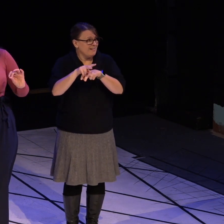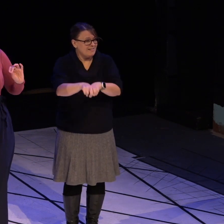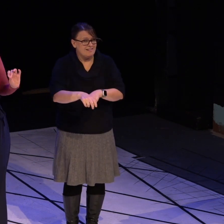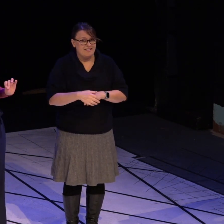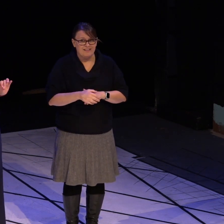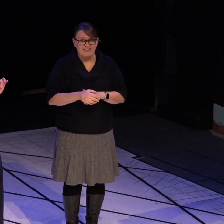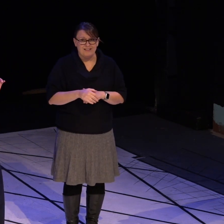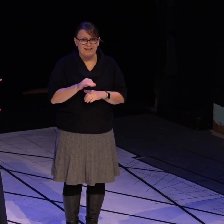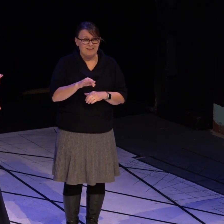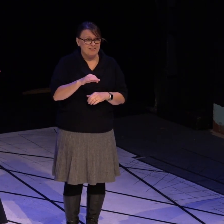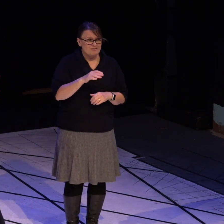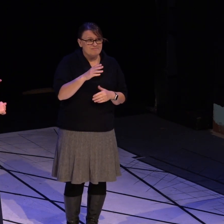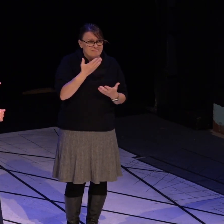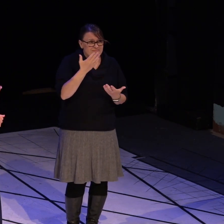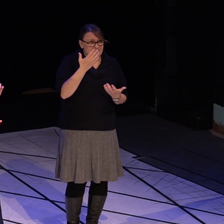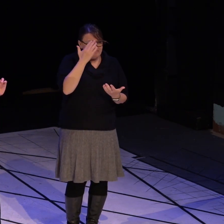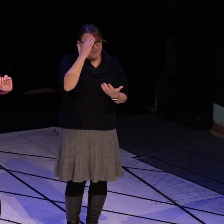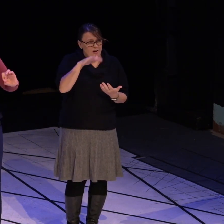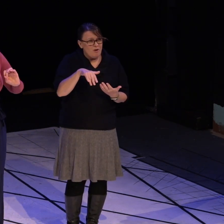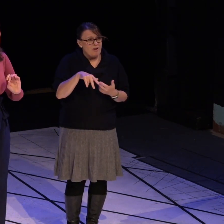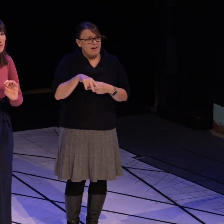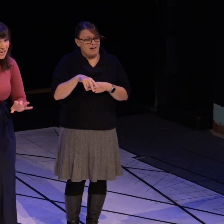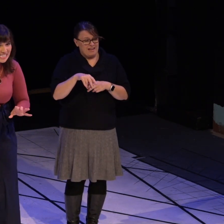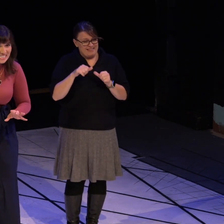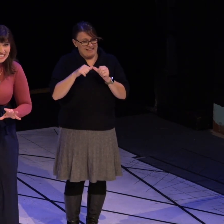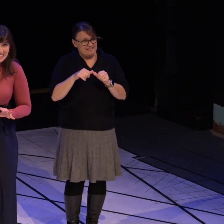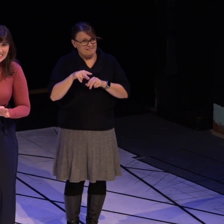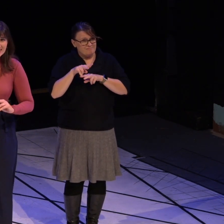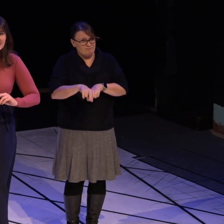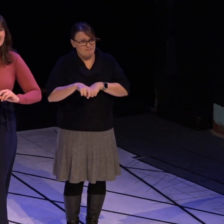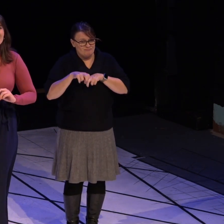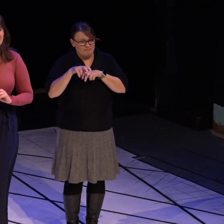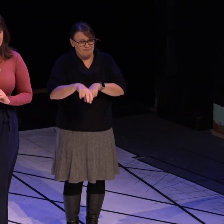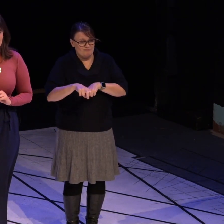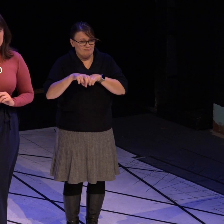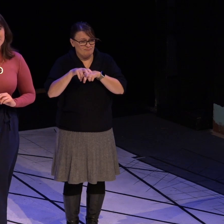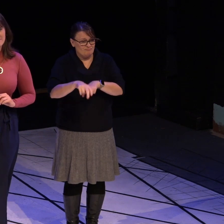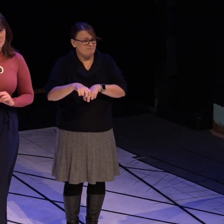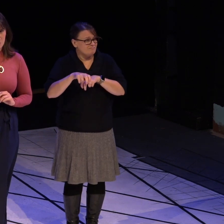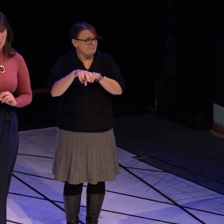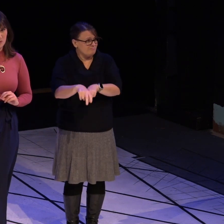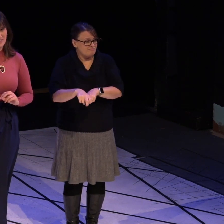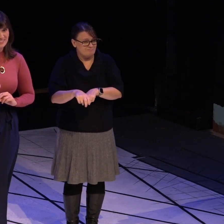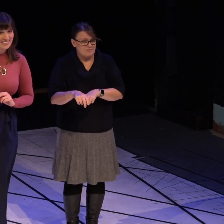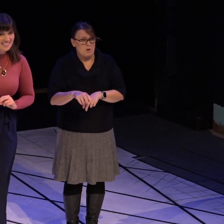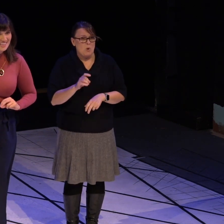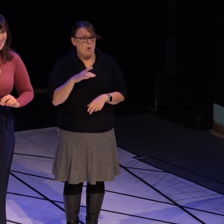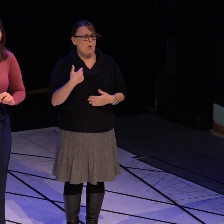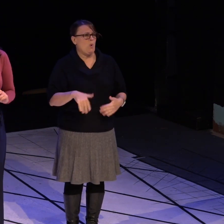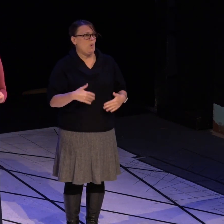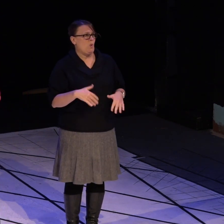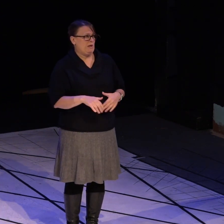not horse people, a canter is a steady run. And, yep, whoop.